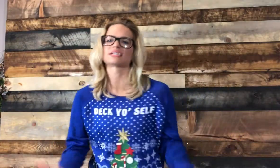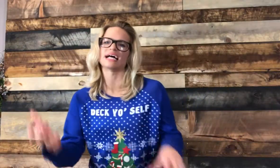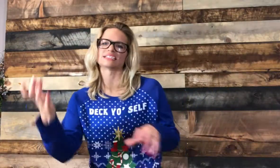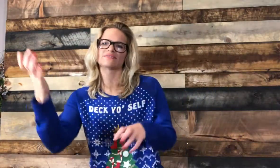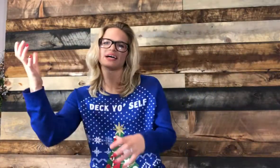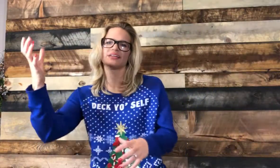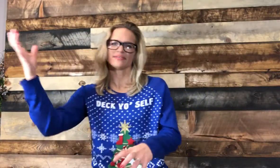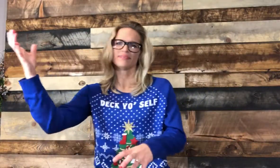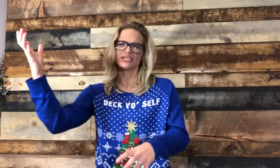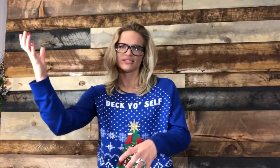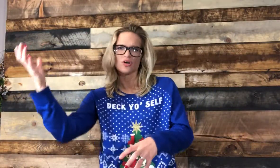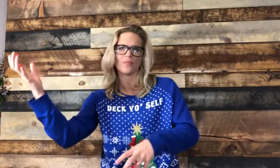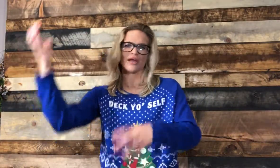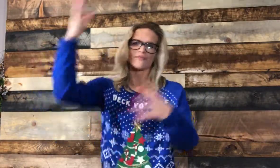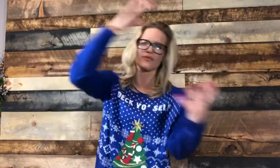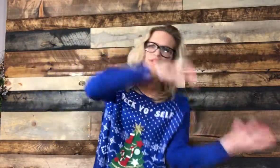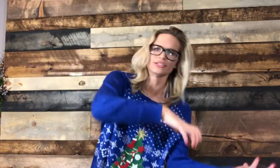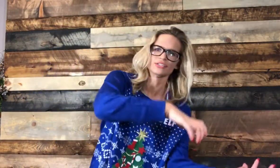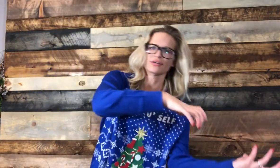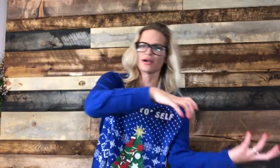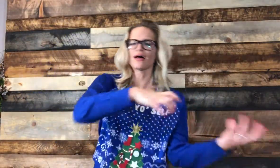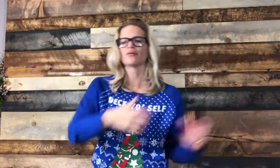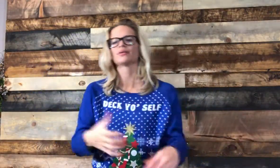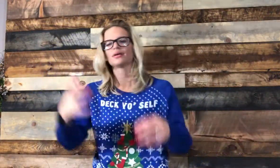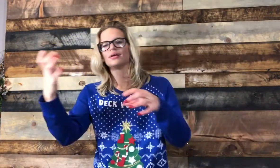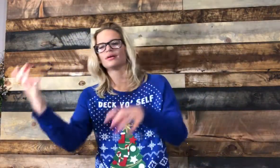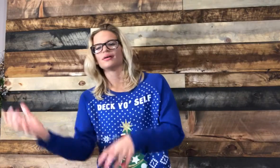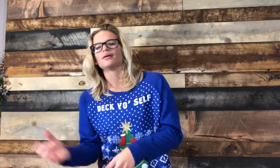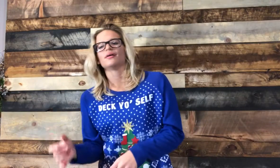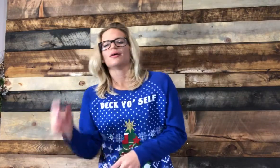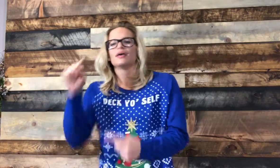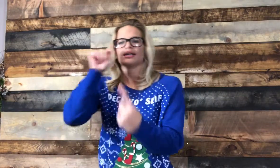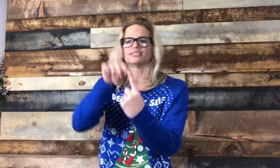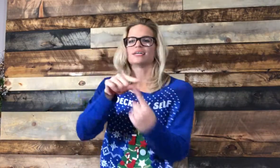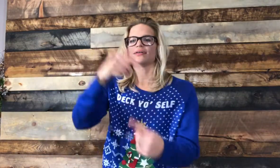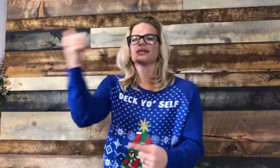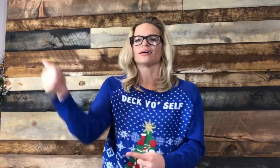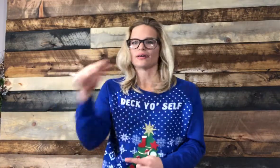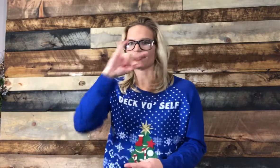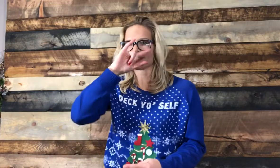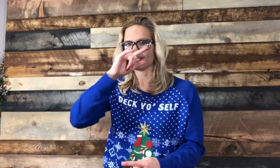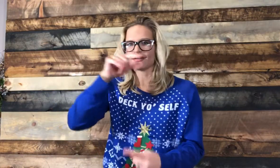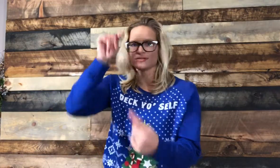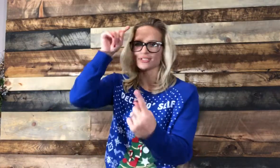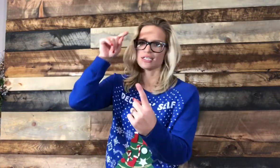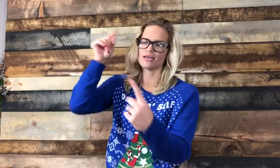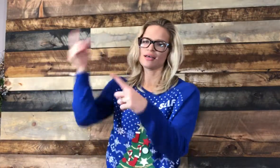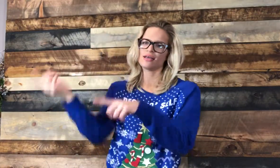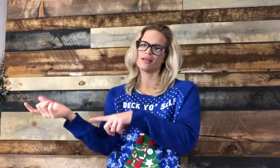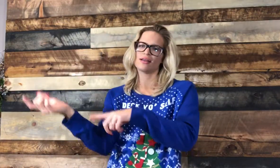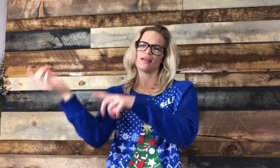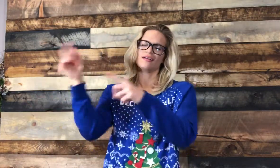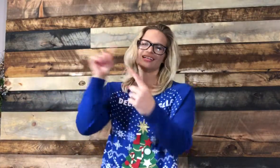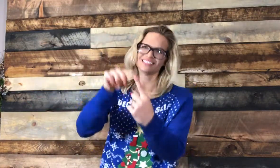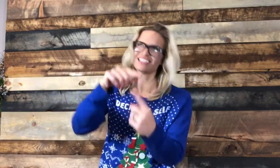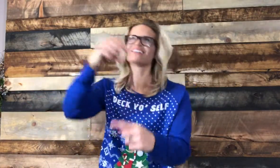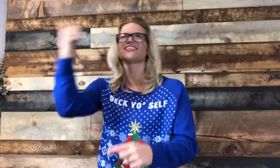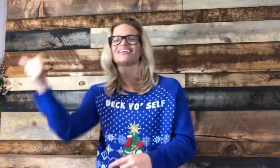classified this big snowman. Falling to the ground. Until the other kiddos. Until the